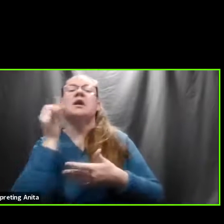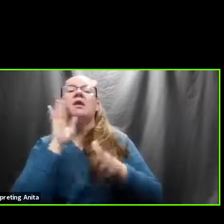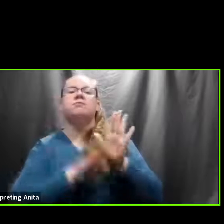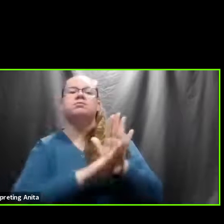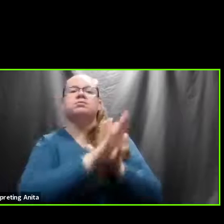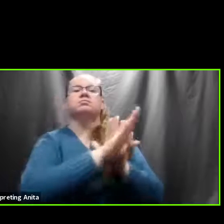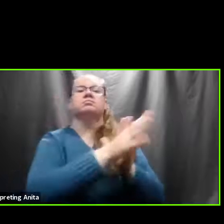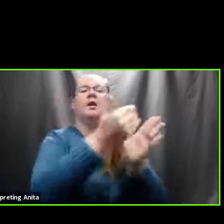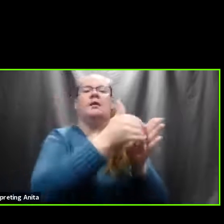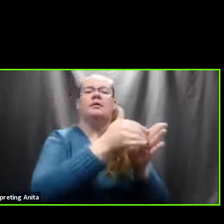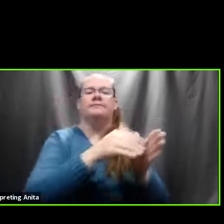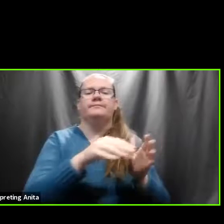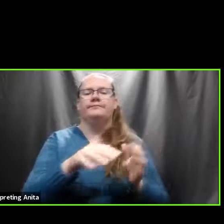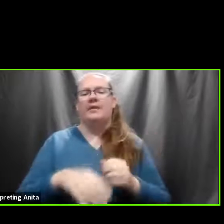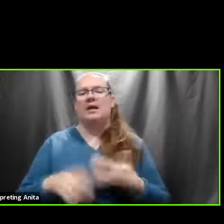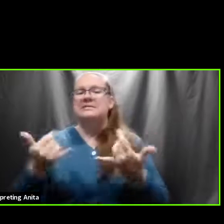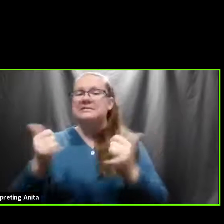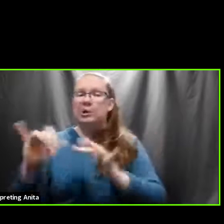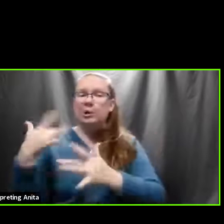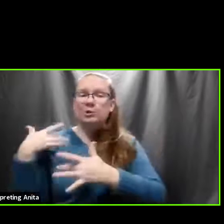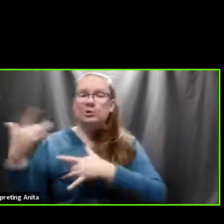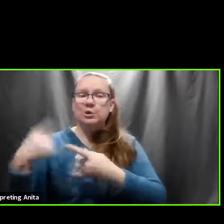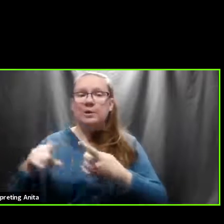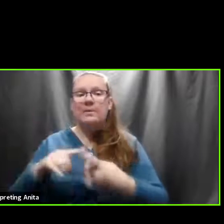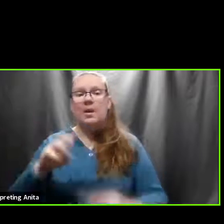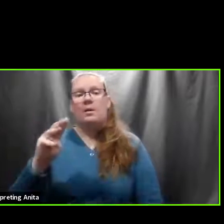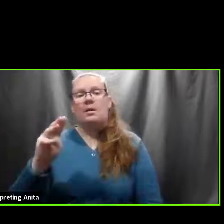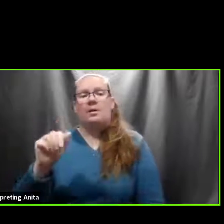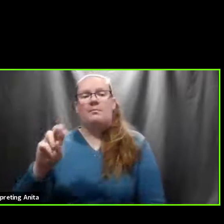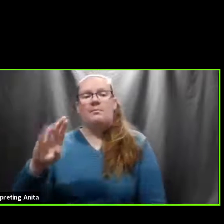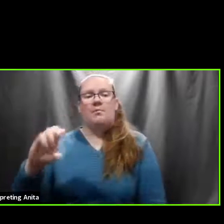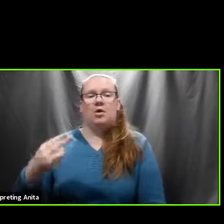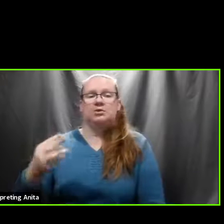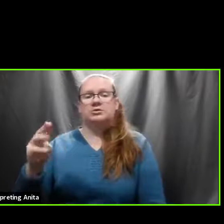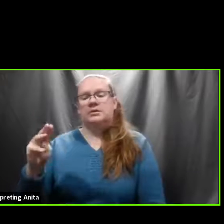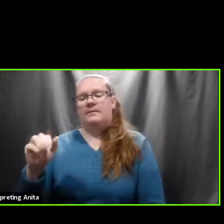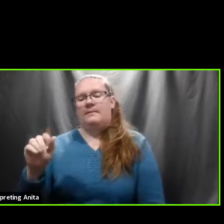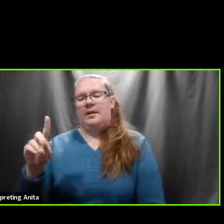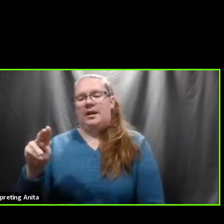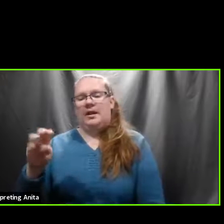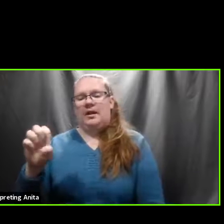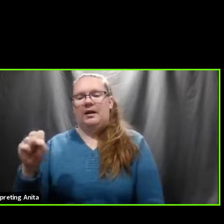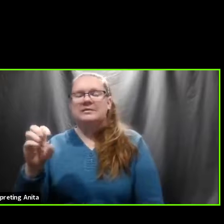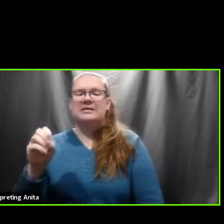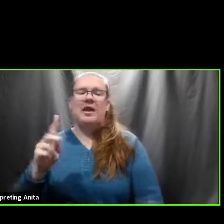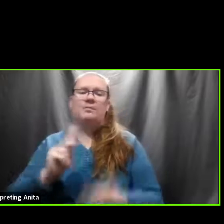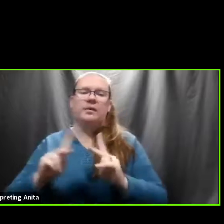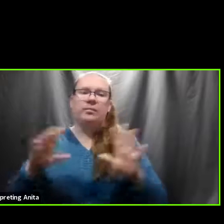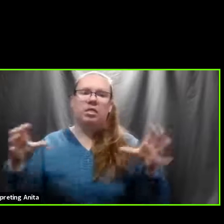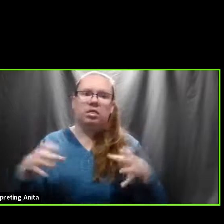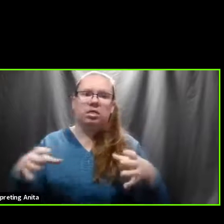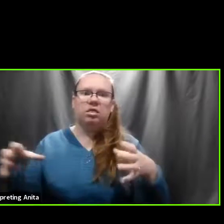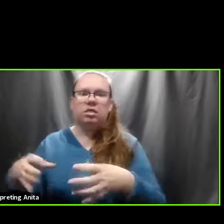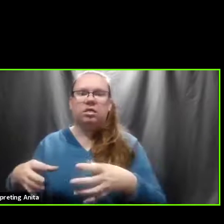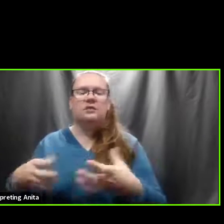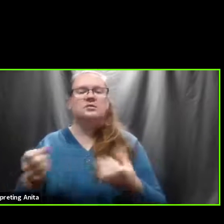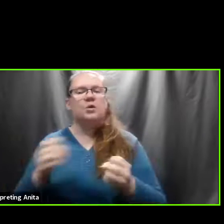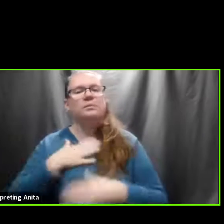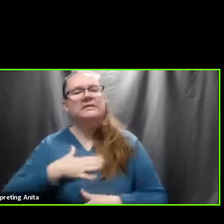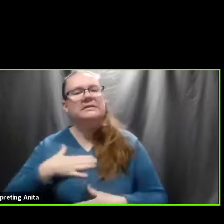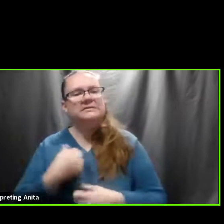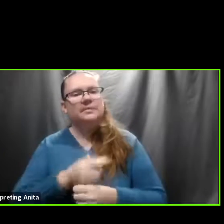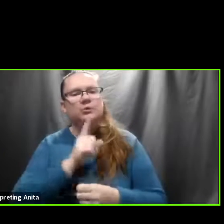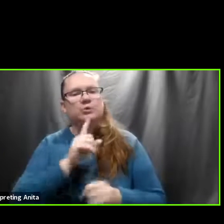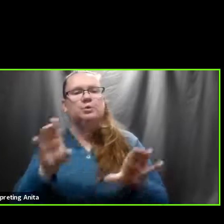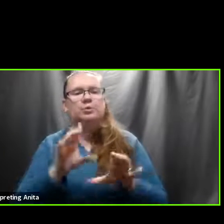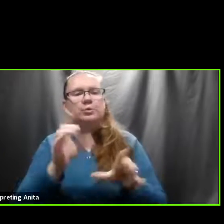again, still concerned about March Madness and, you know, getting together. Uh, please make sure that again, um, you're, you're doing the